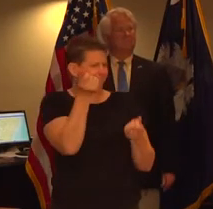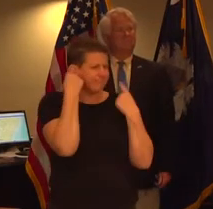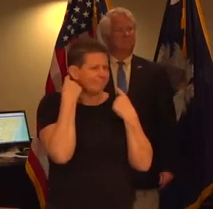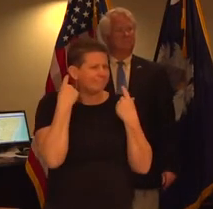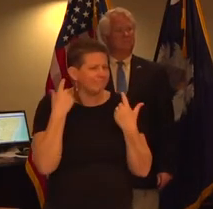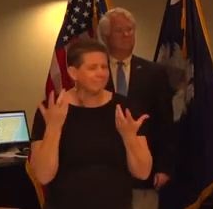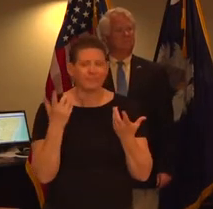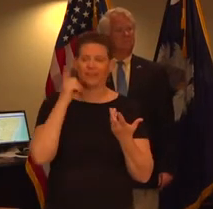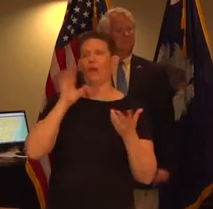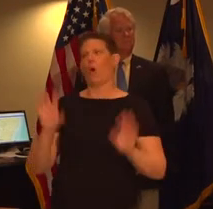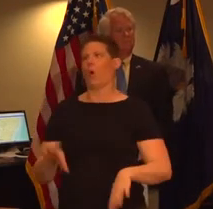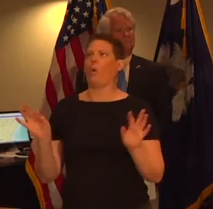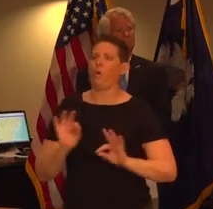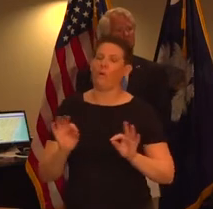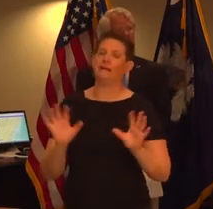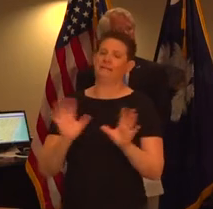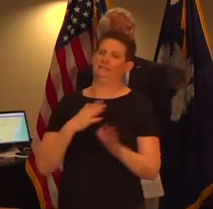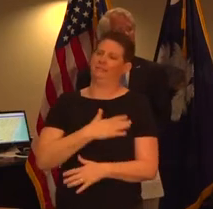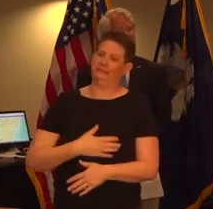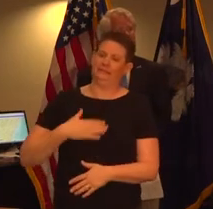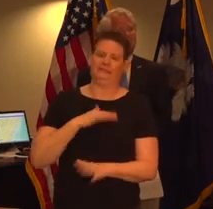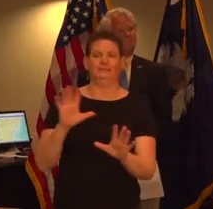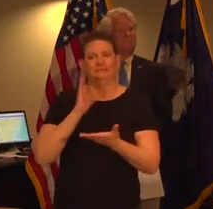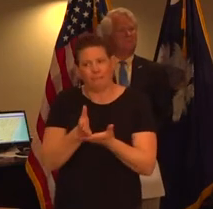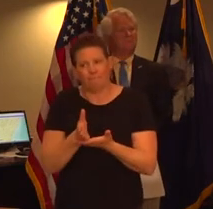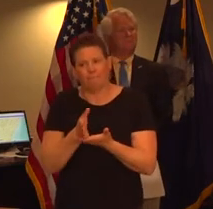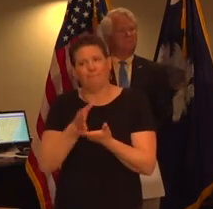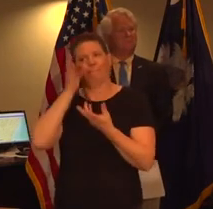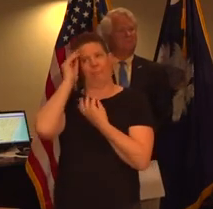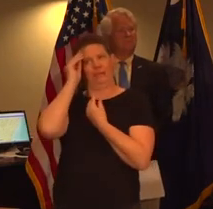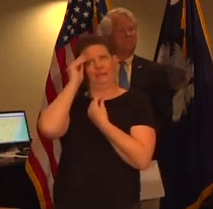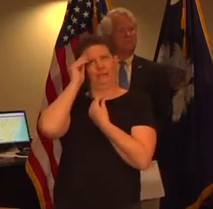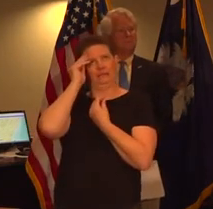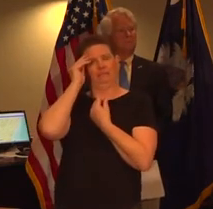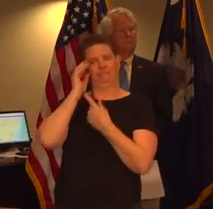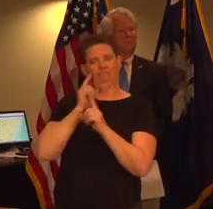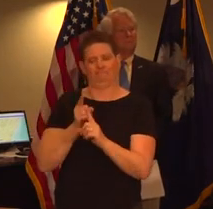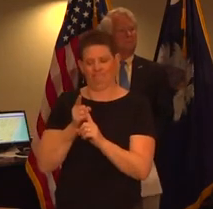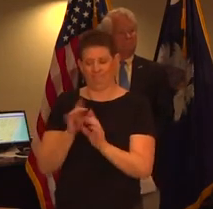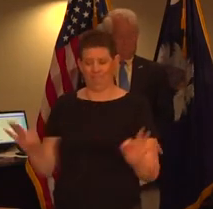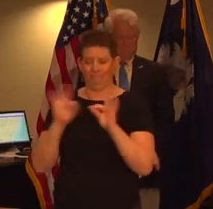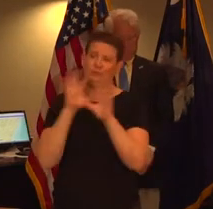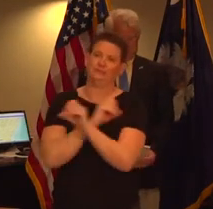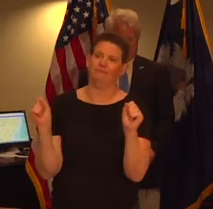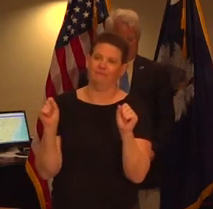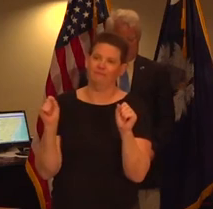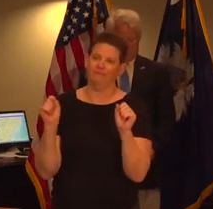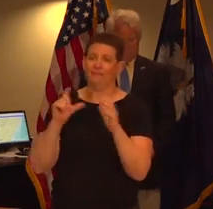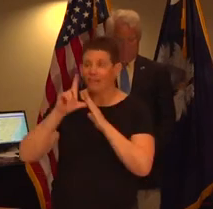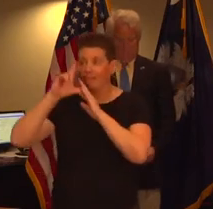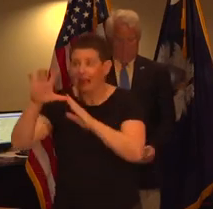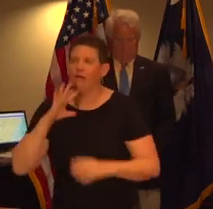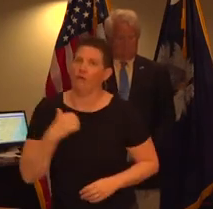how serious this is urge them to think it over and be courteous be safe and and be and let's don't be sorry